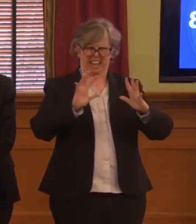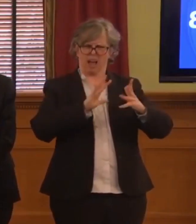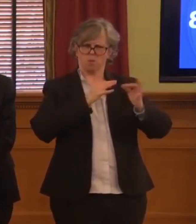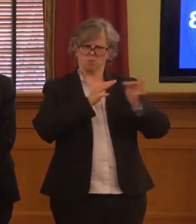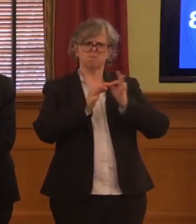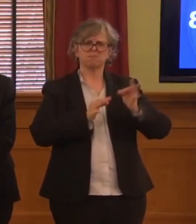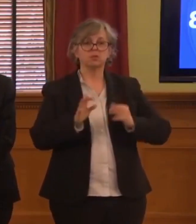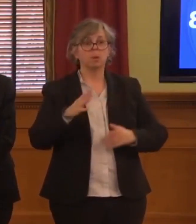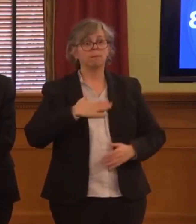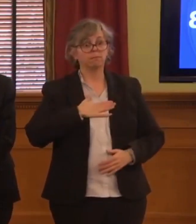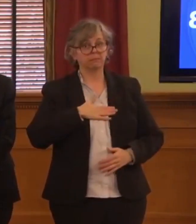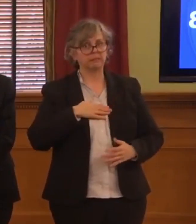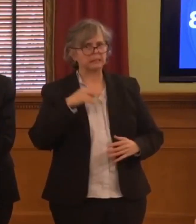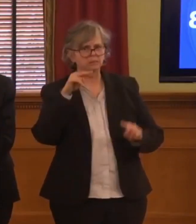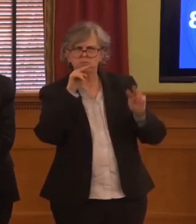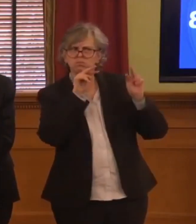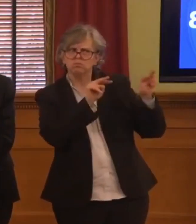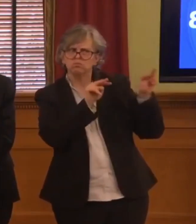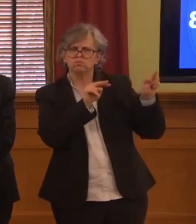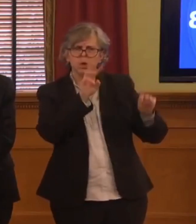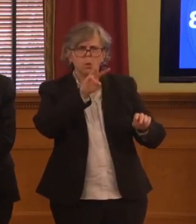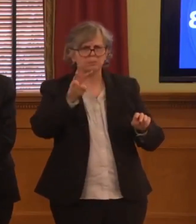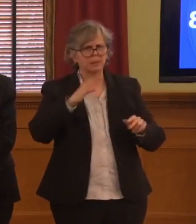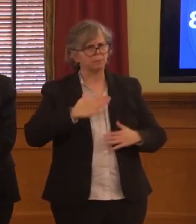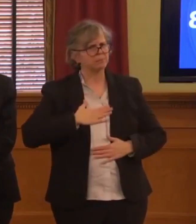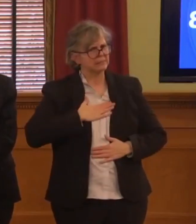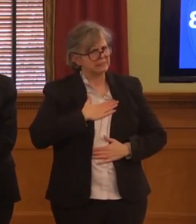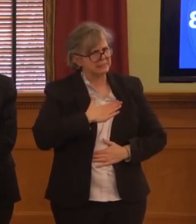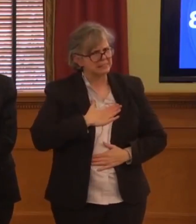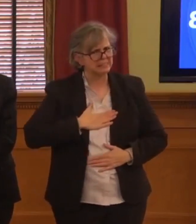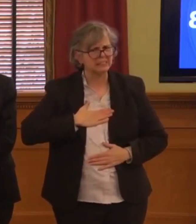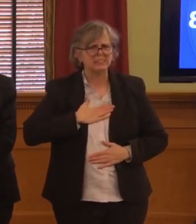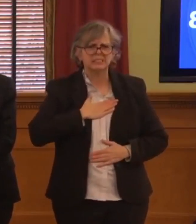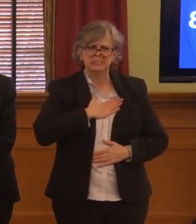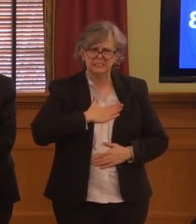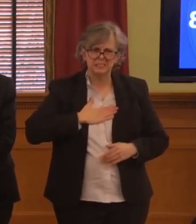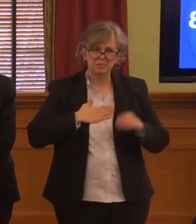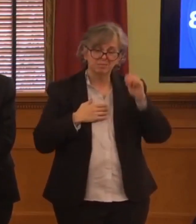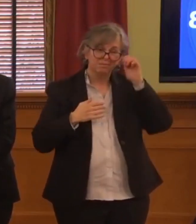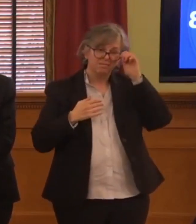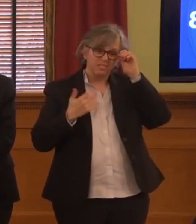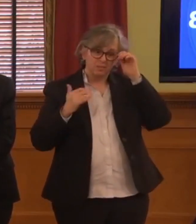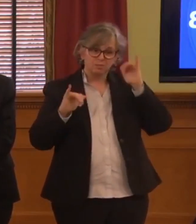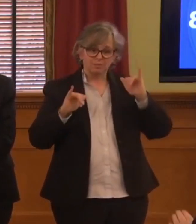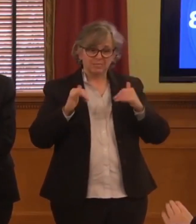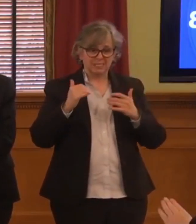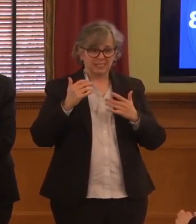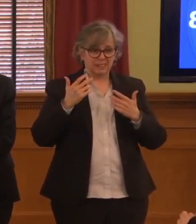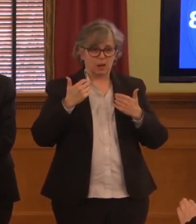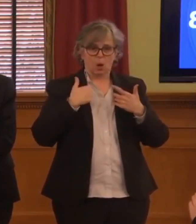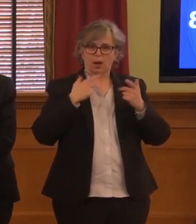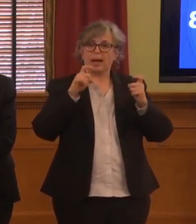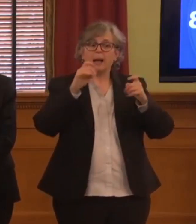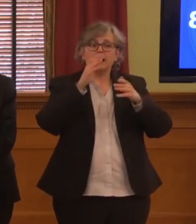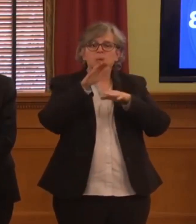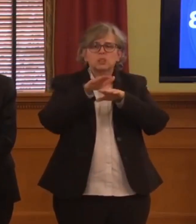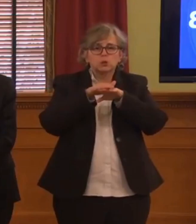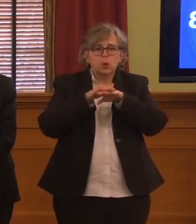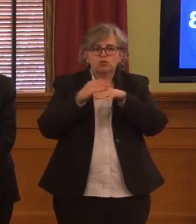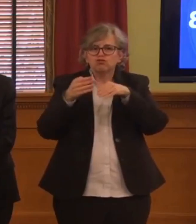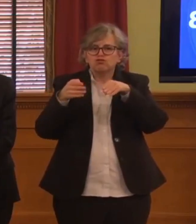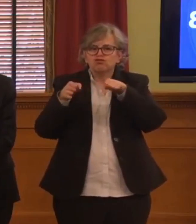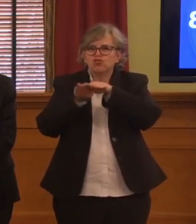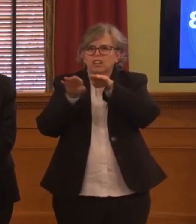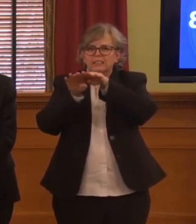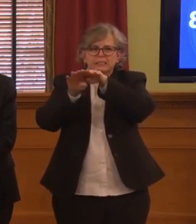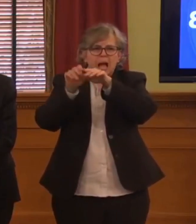We are basically slowly shutting down most of our structures of society. We're asking people